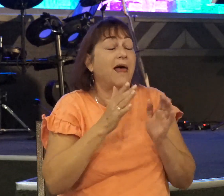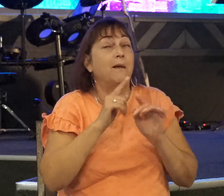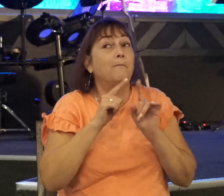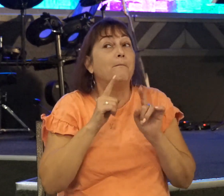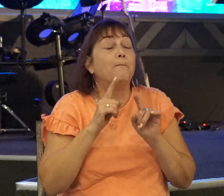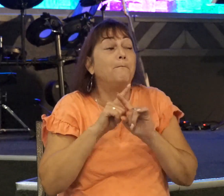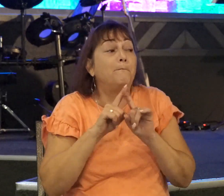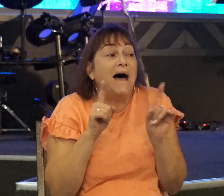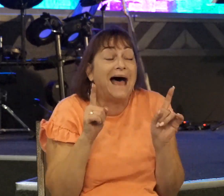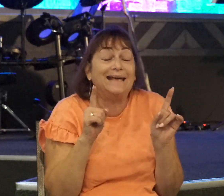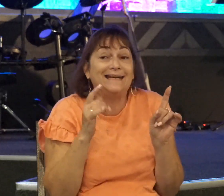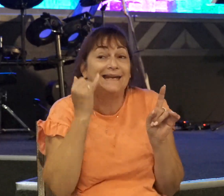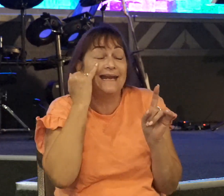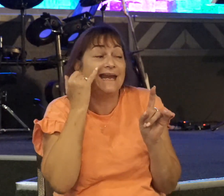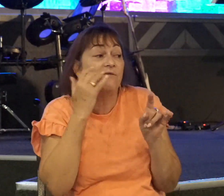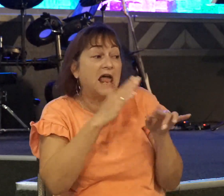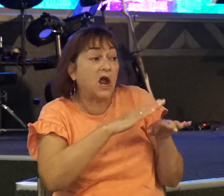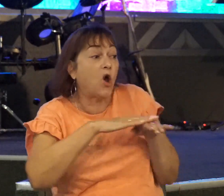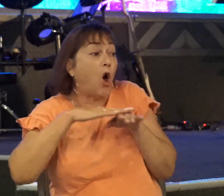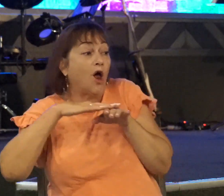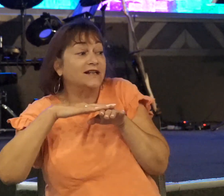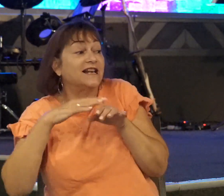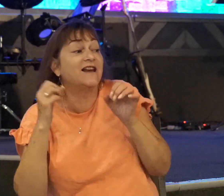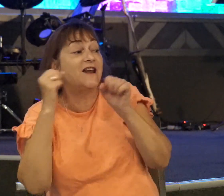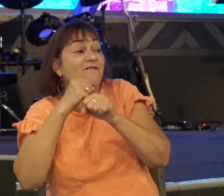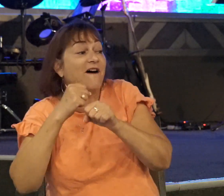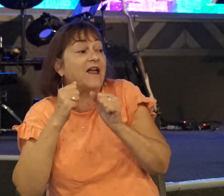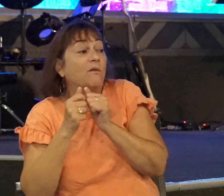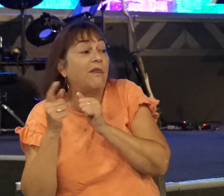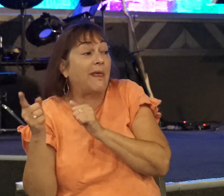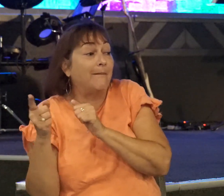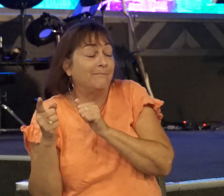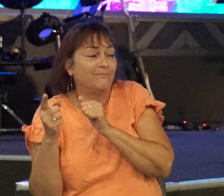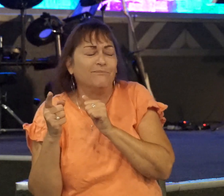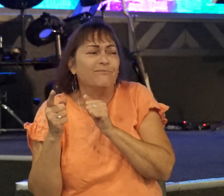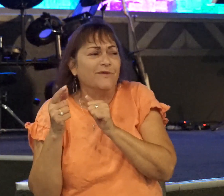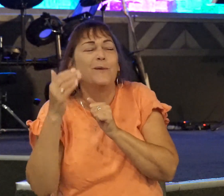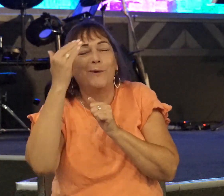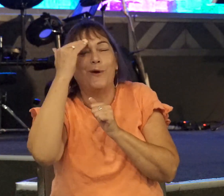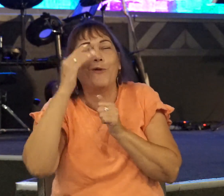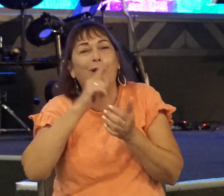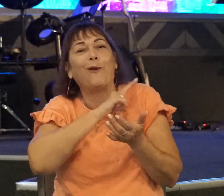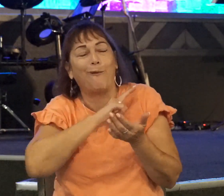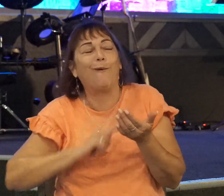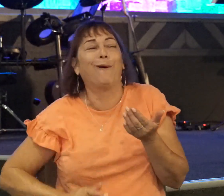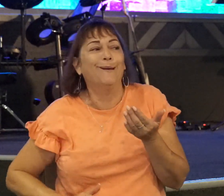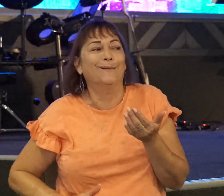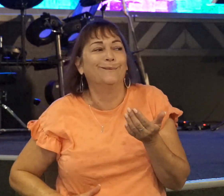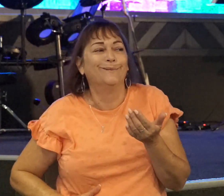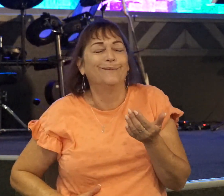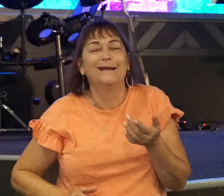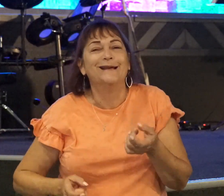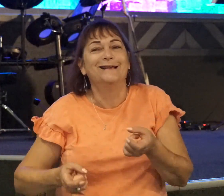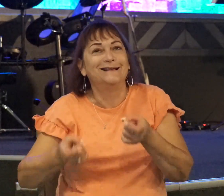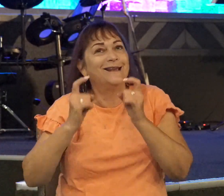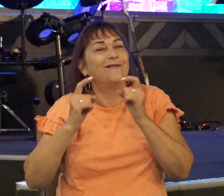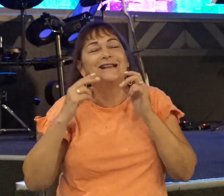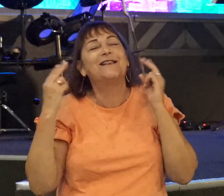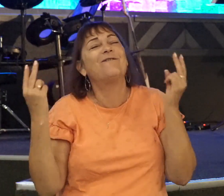But, if they call us up to fight them, then we will know the Lord has given us this victory. We will know the